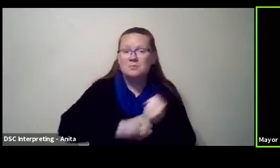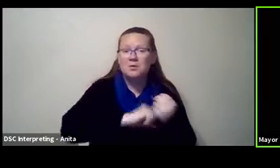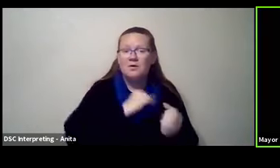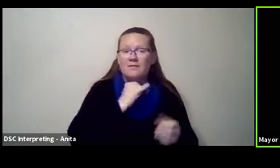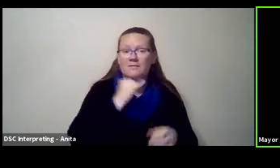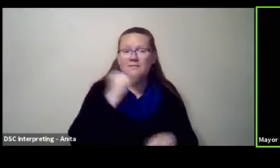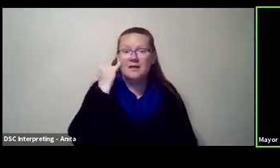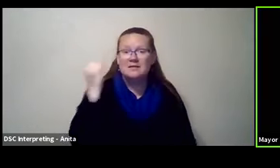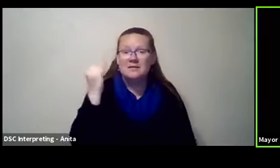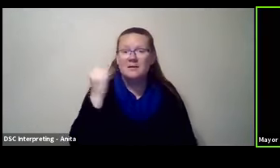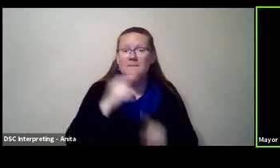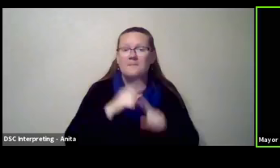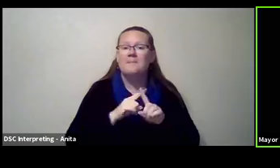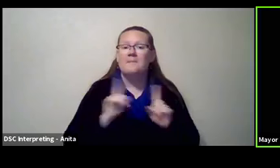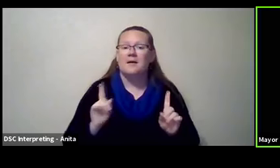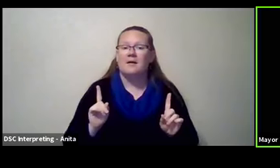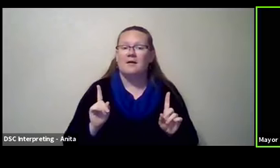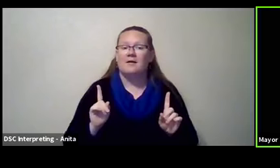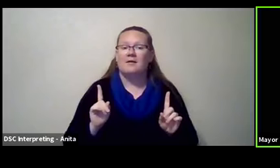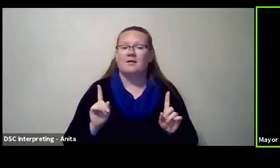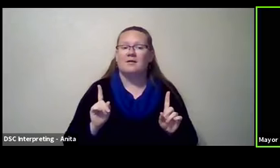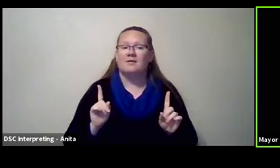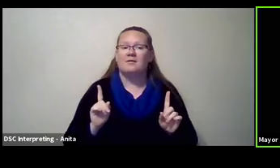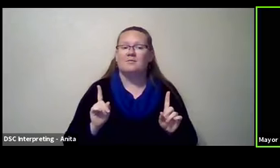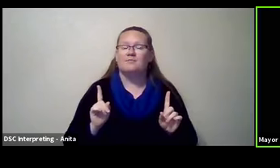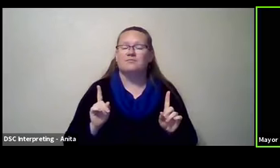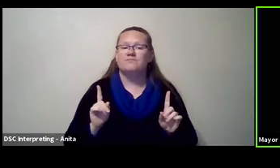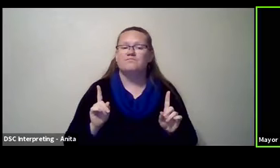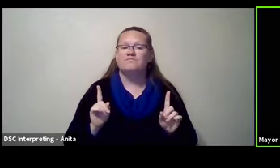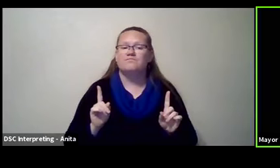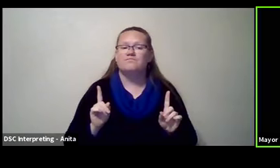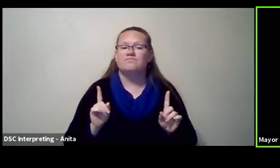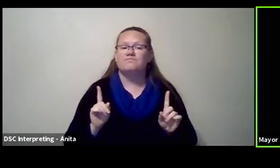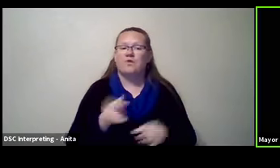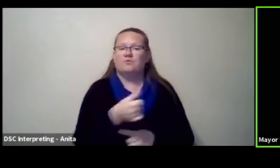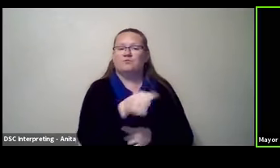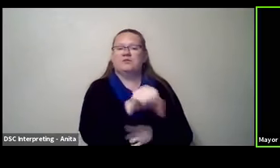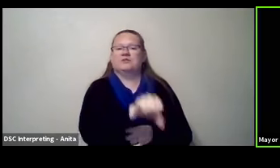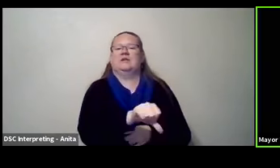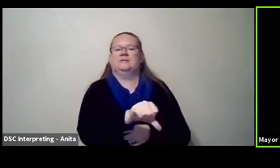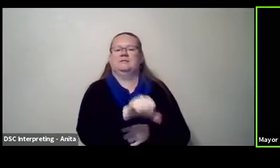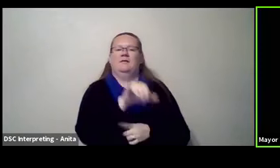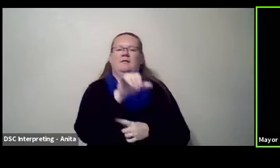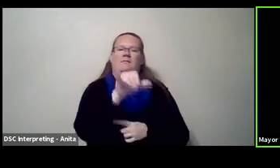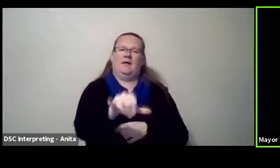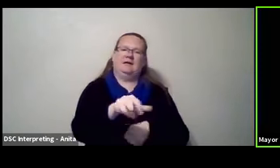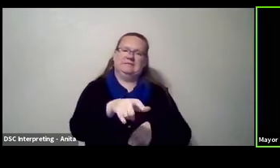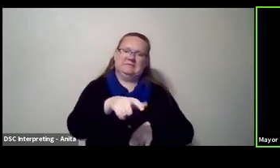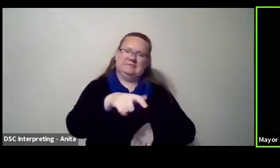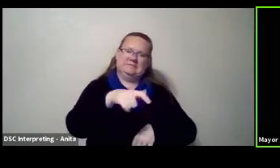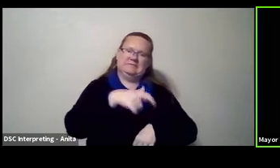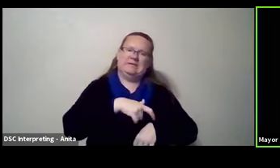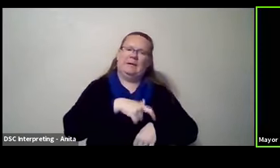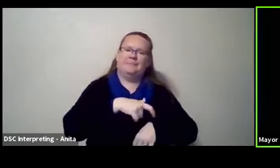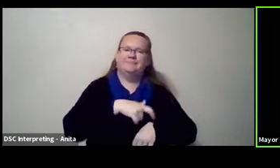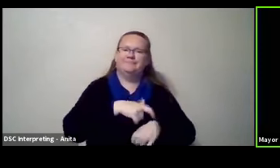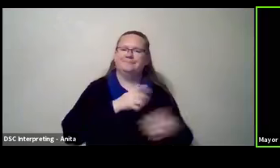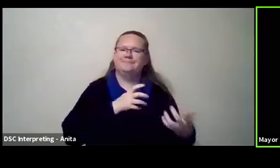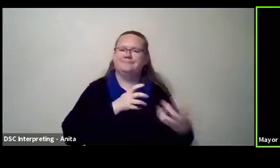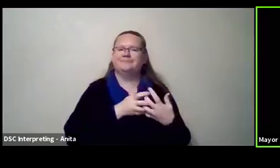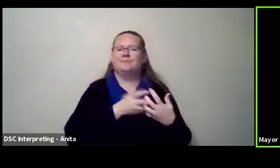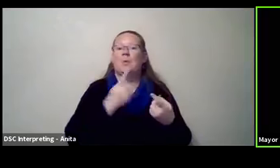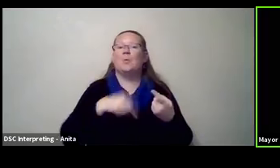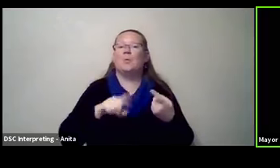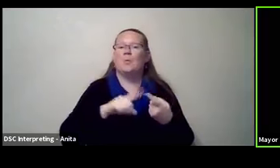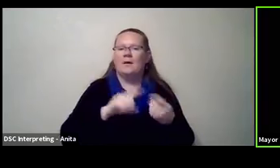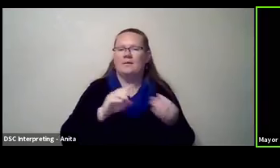They reject the, they rejected the, uh, the timing, the time in which the programs were being proposed